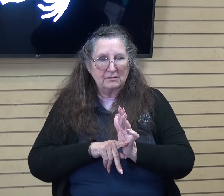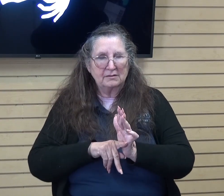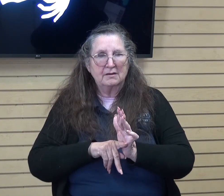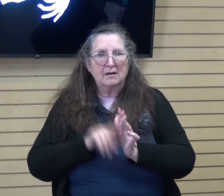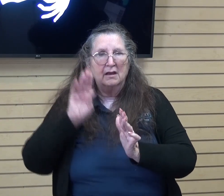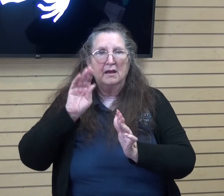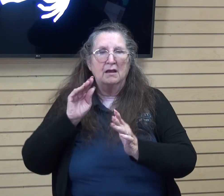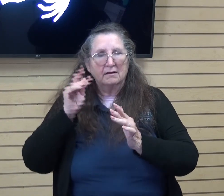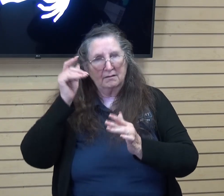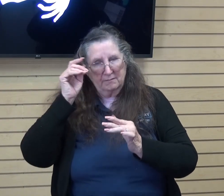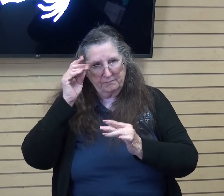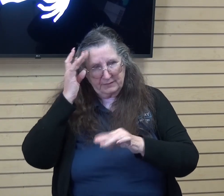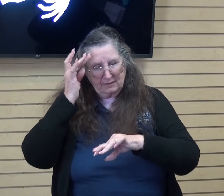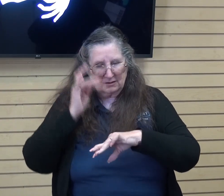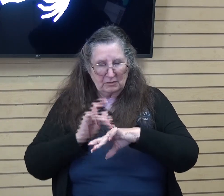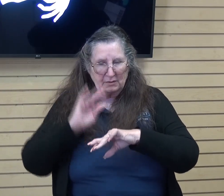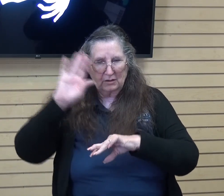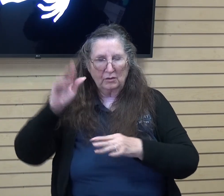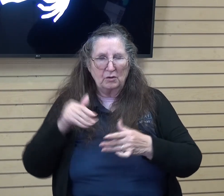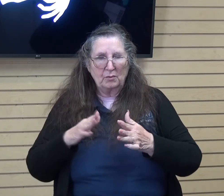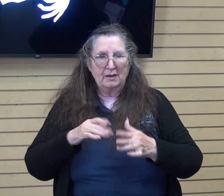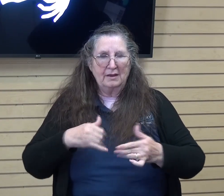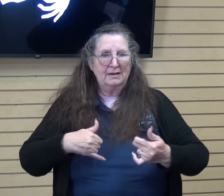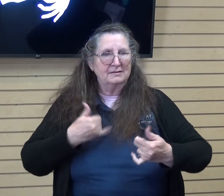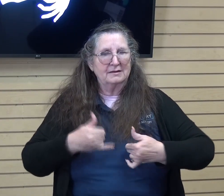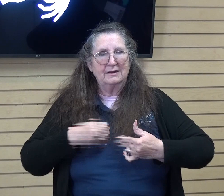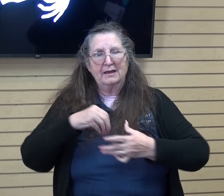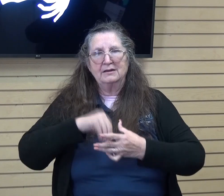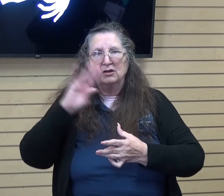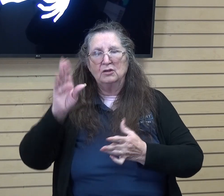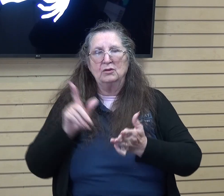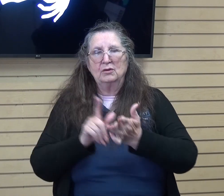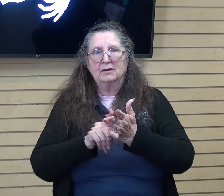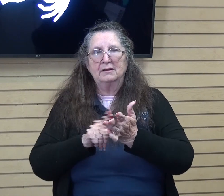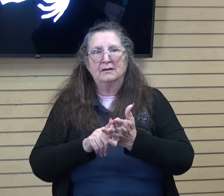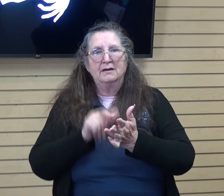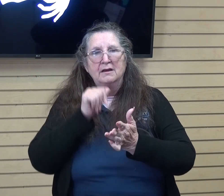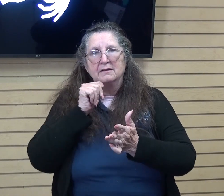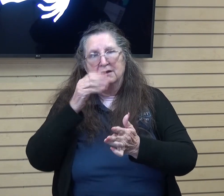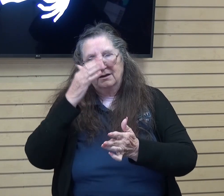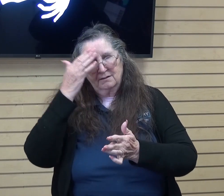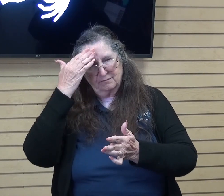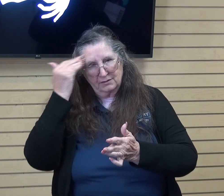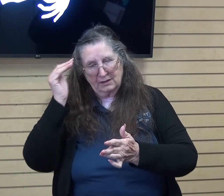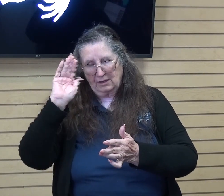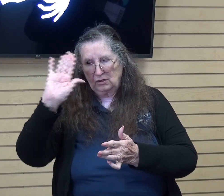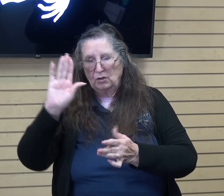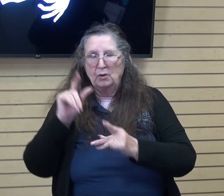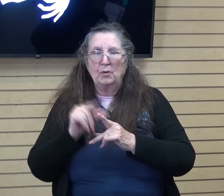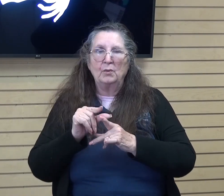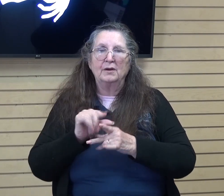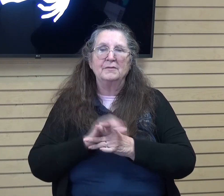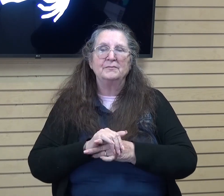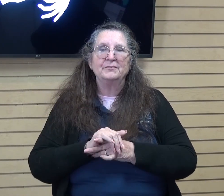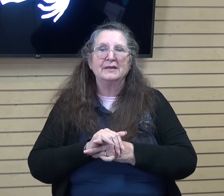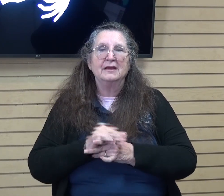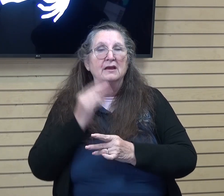ways i will delight myself in your statues i will not forget your word and so as you see